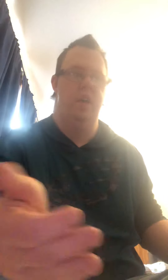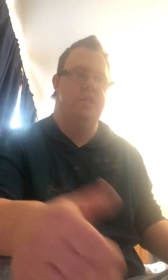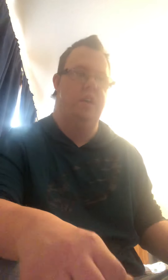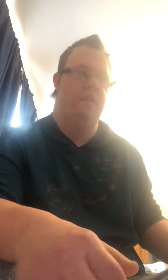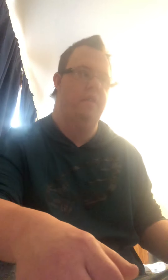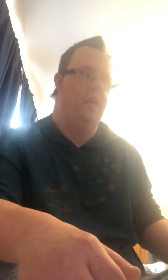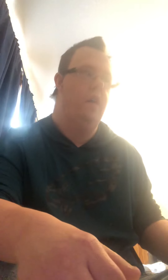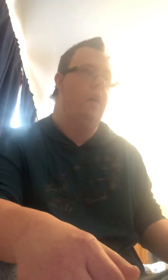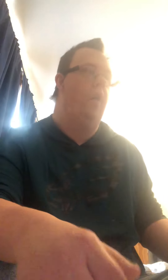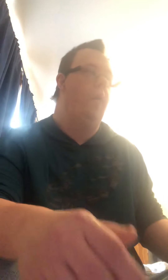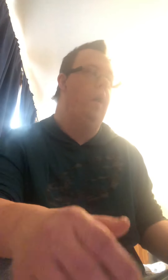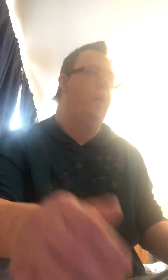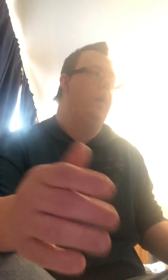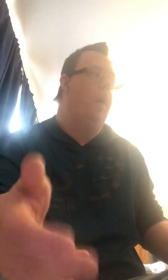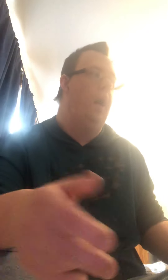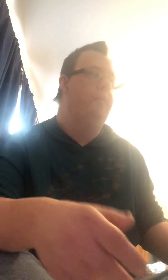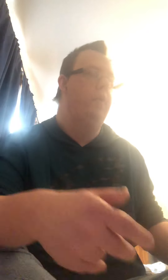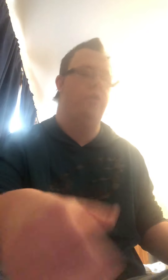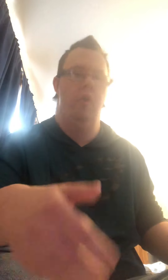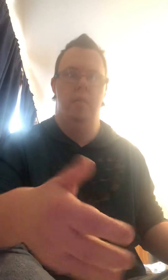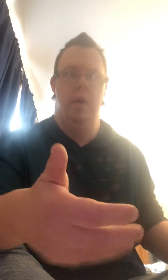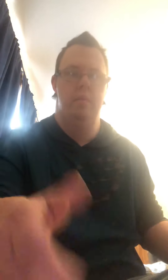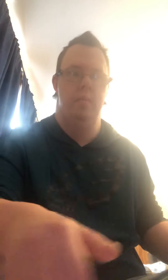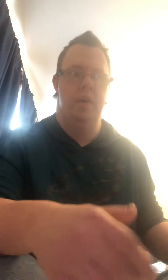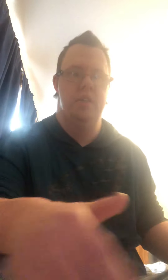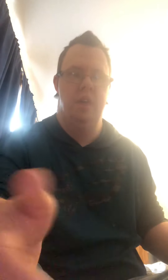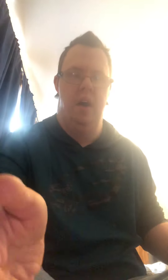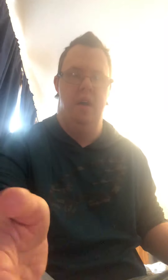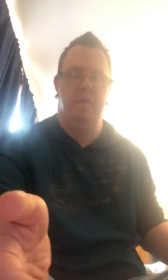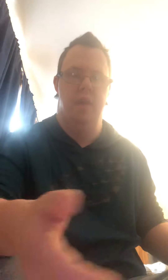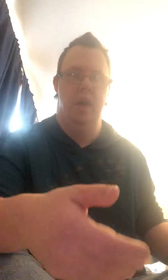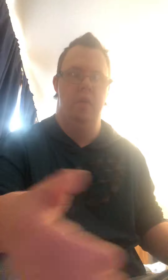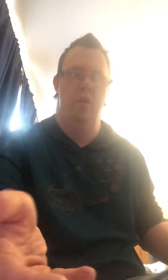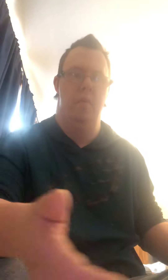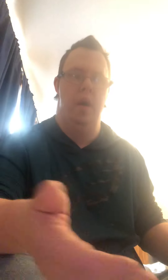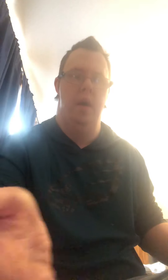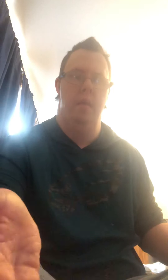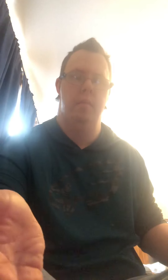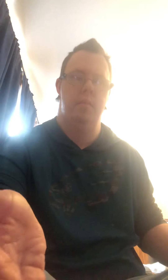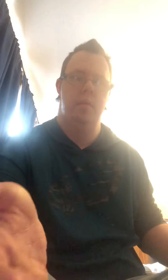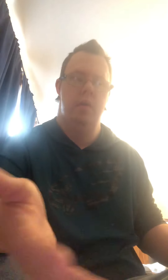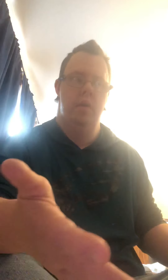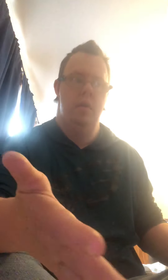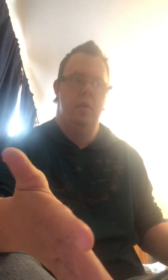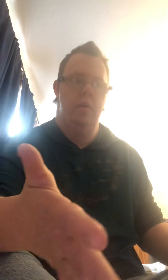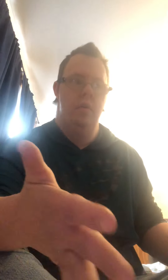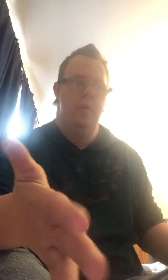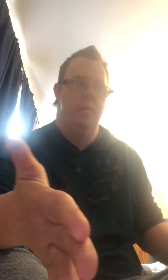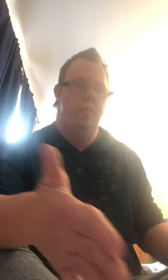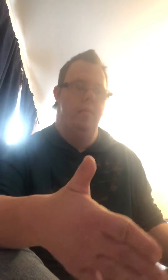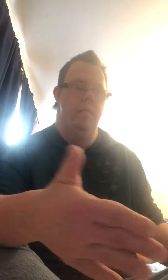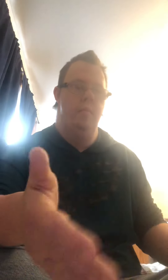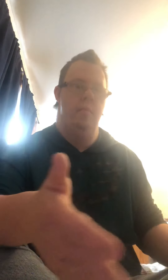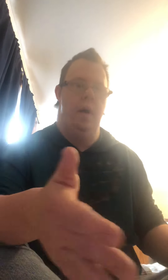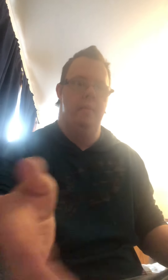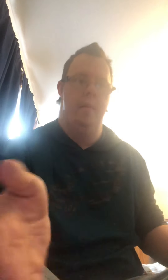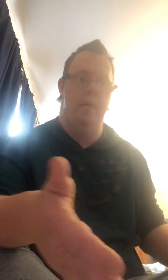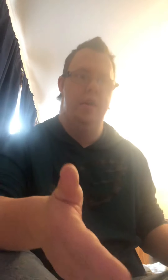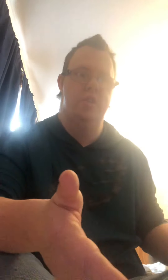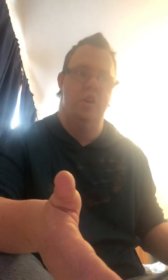that stuff well I've been doing my my stuff like doing my own but my research